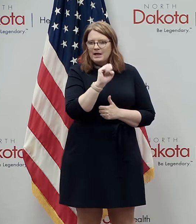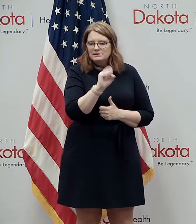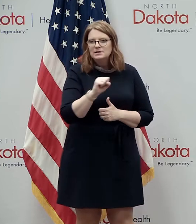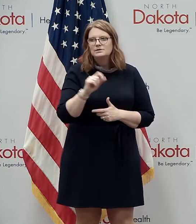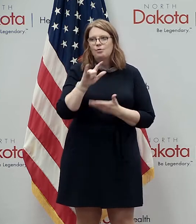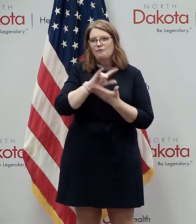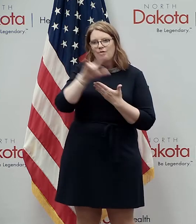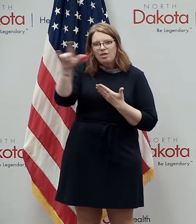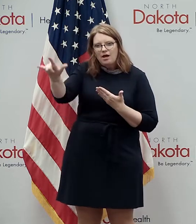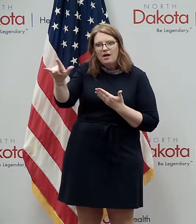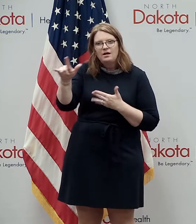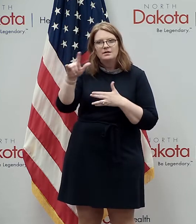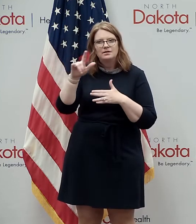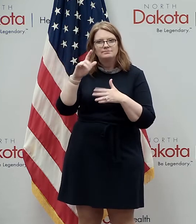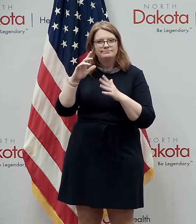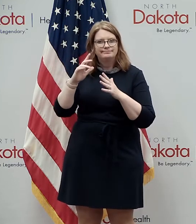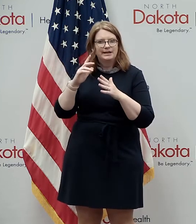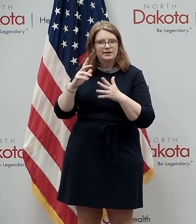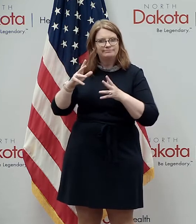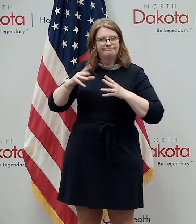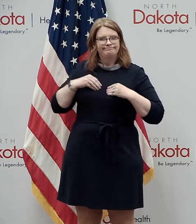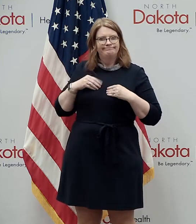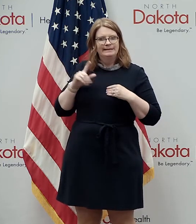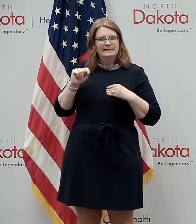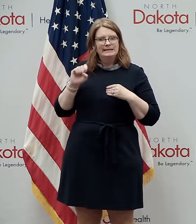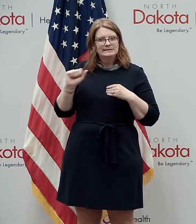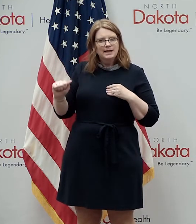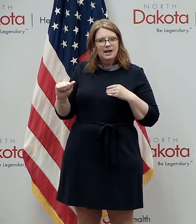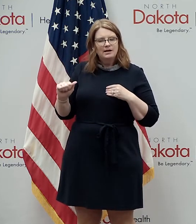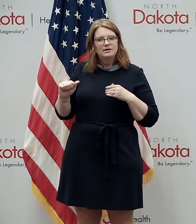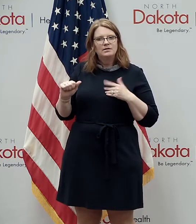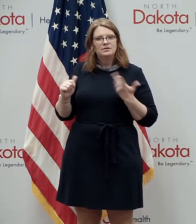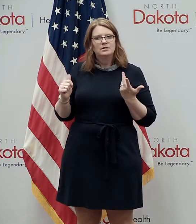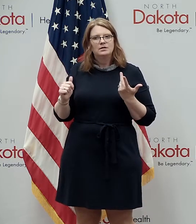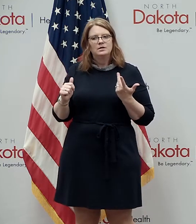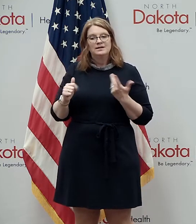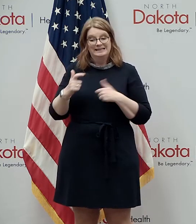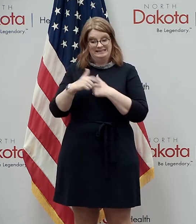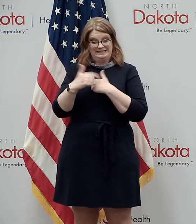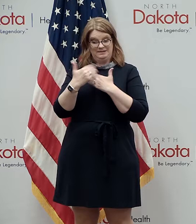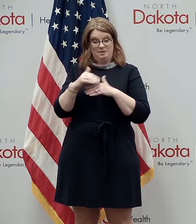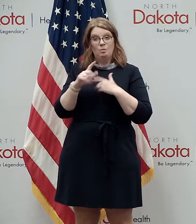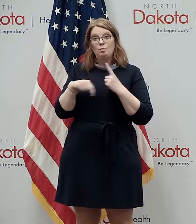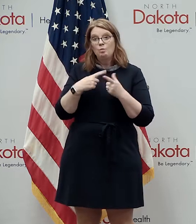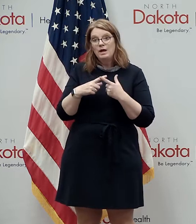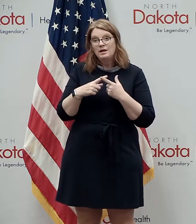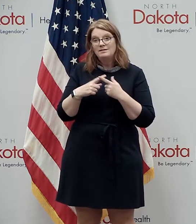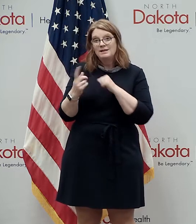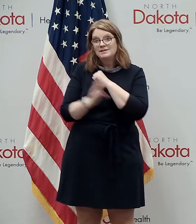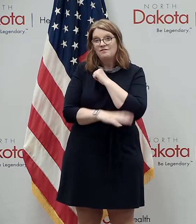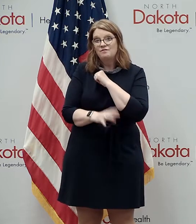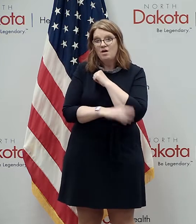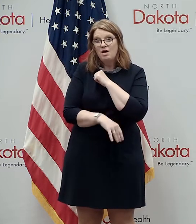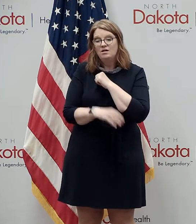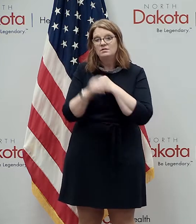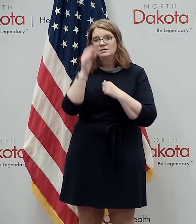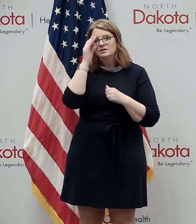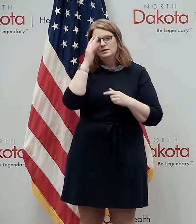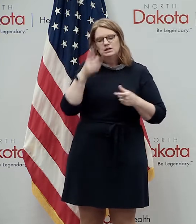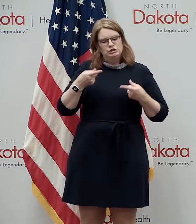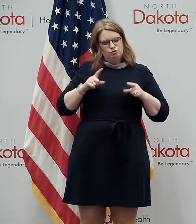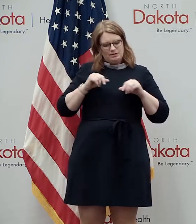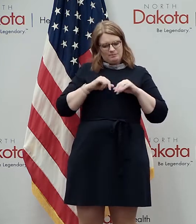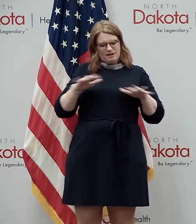and getting through a tsa checkpoints uh that deadline was this fall that was extended earlier during the